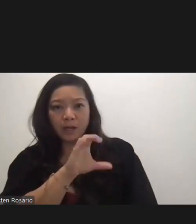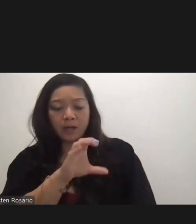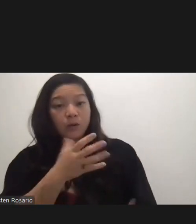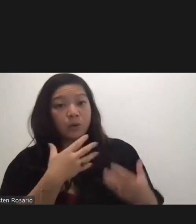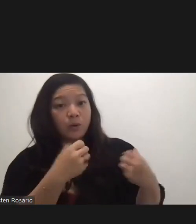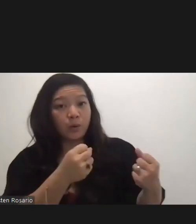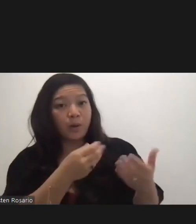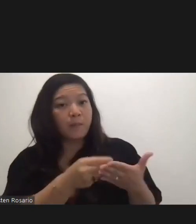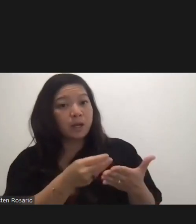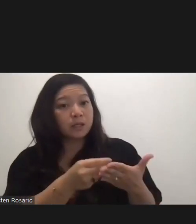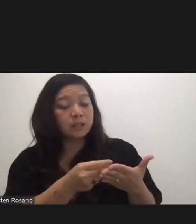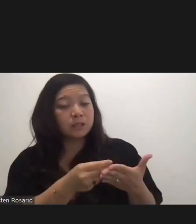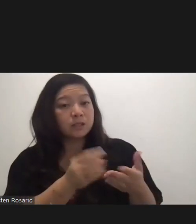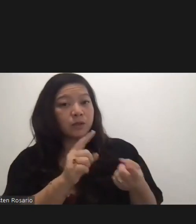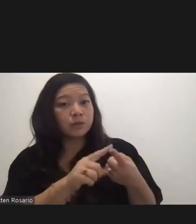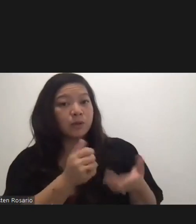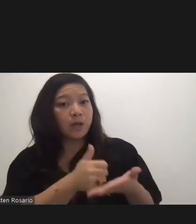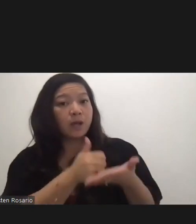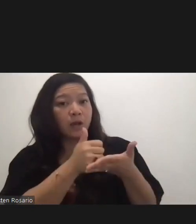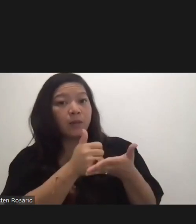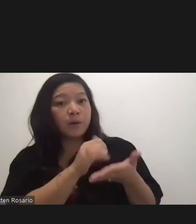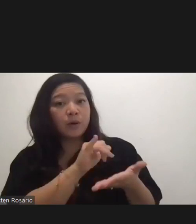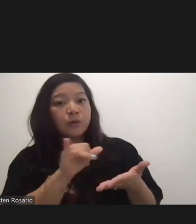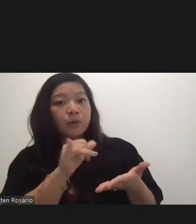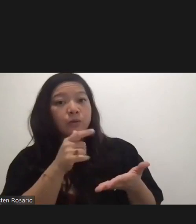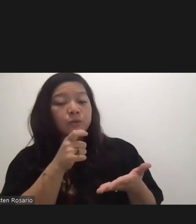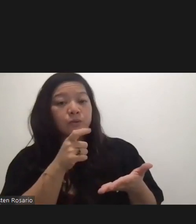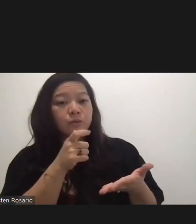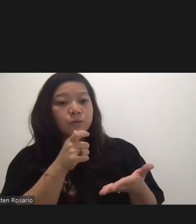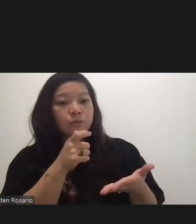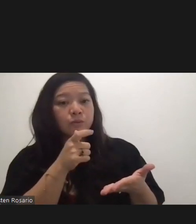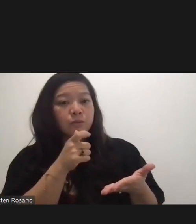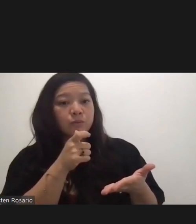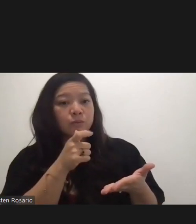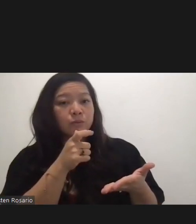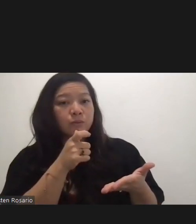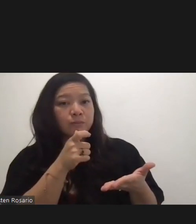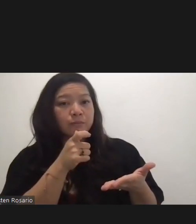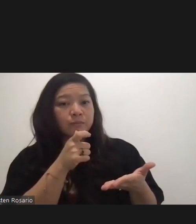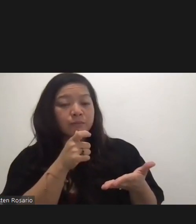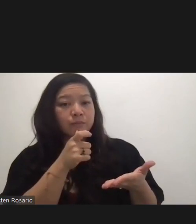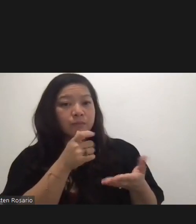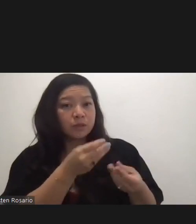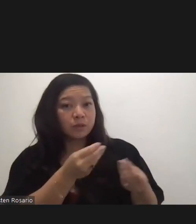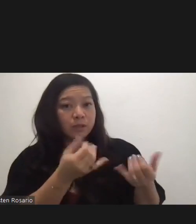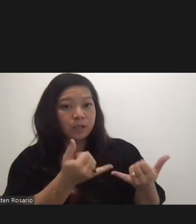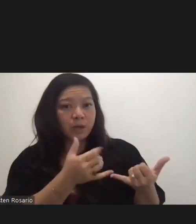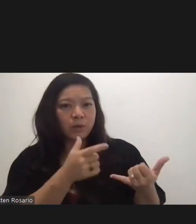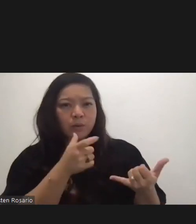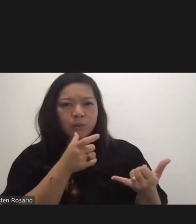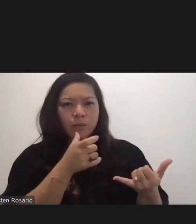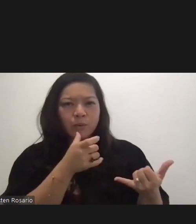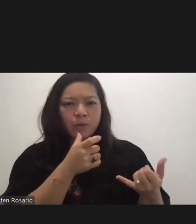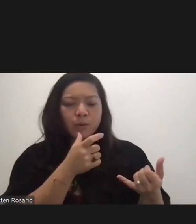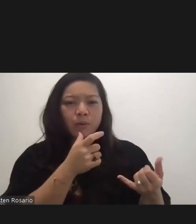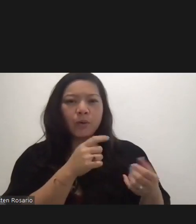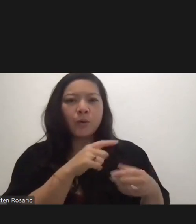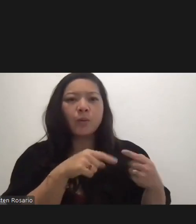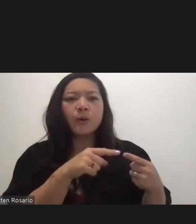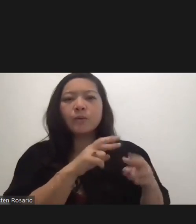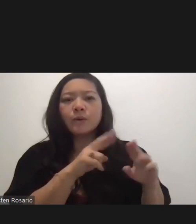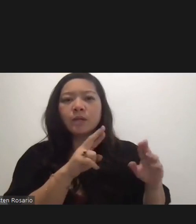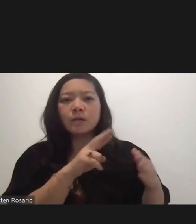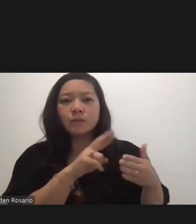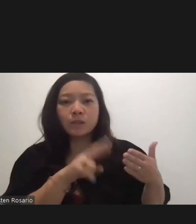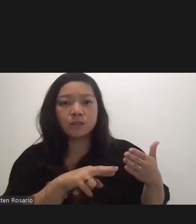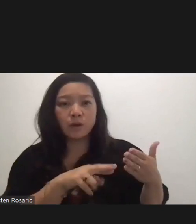are to help those situations where, as a result of COVID, has